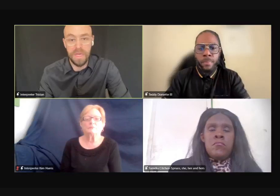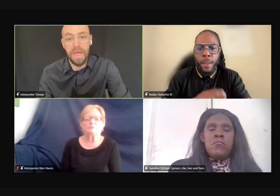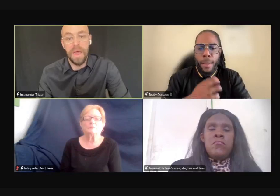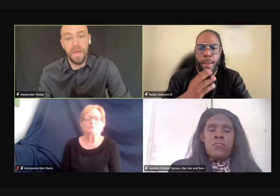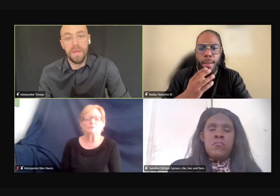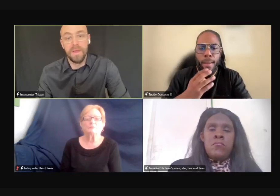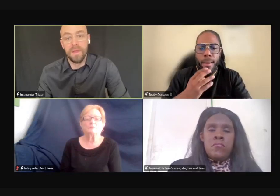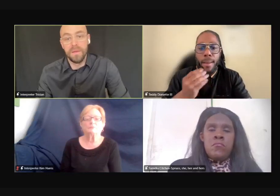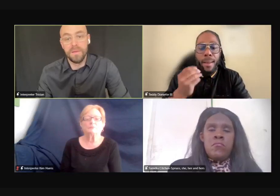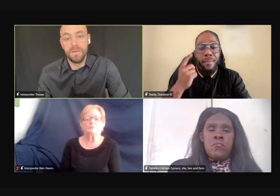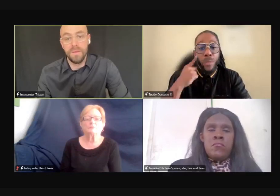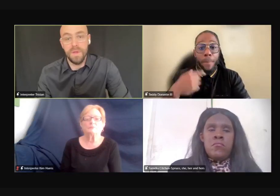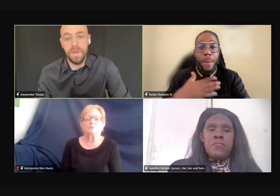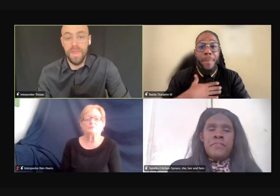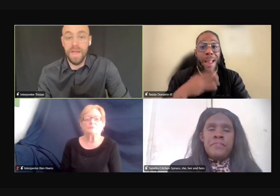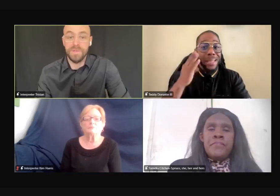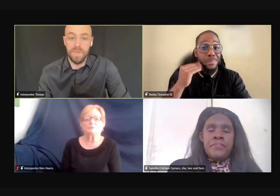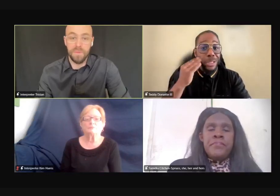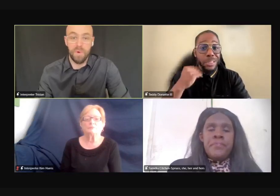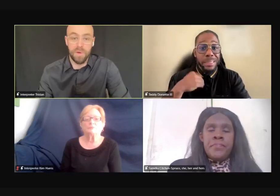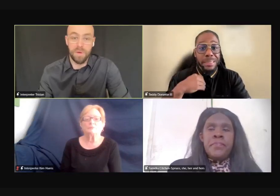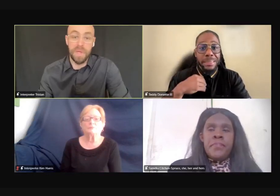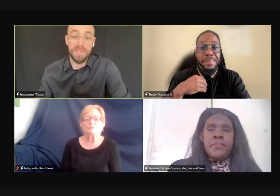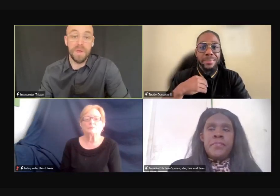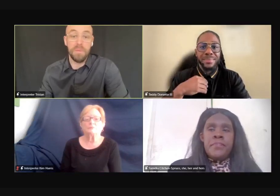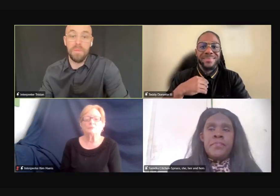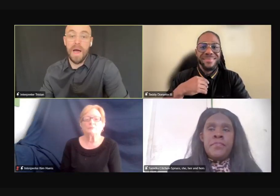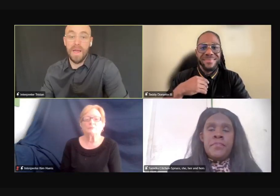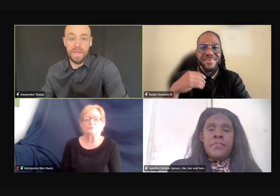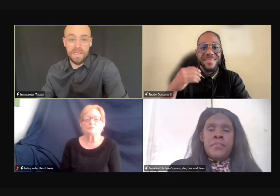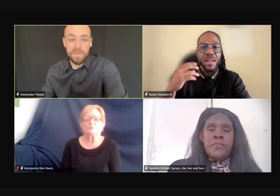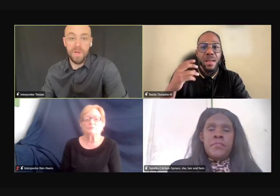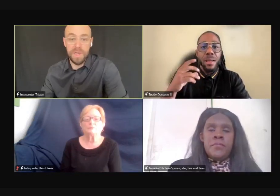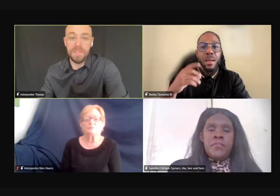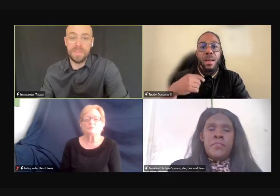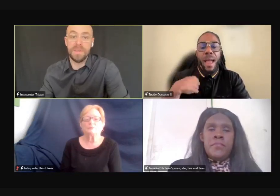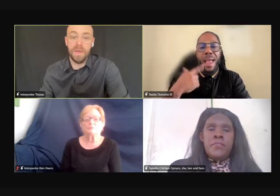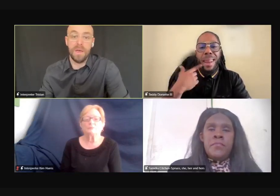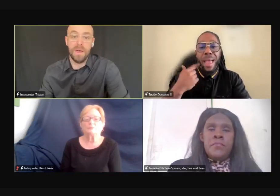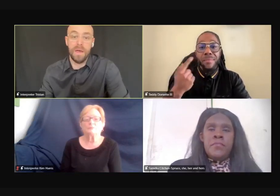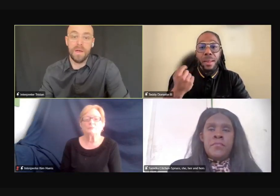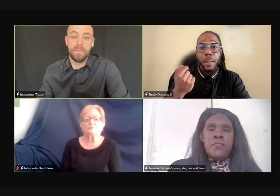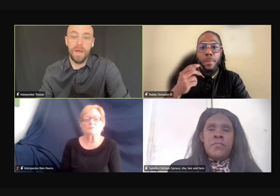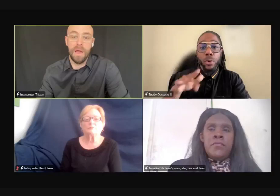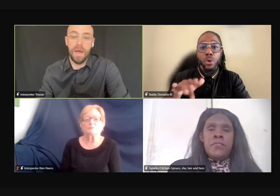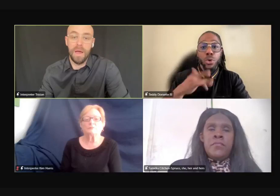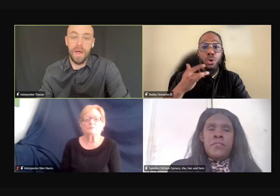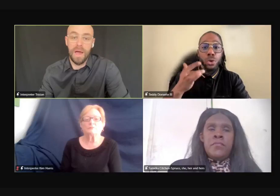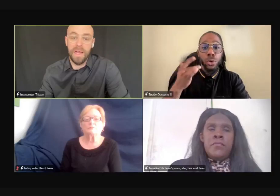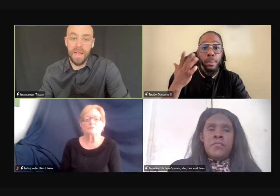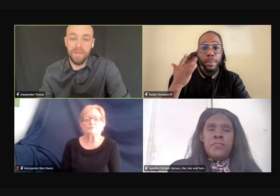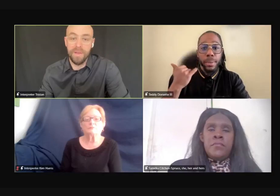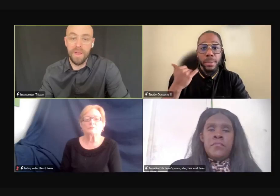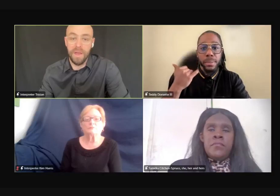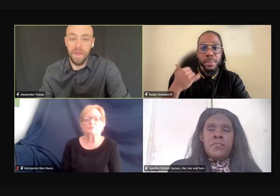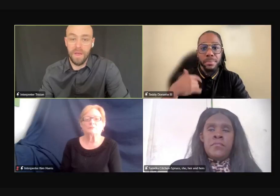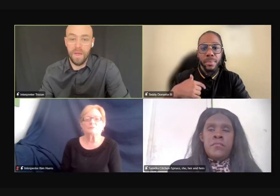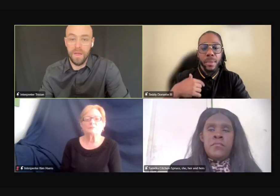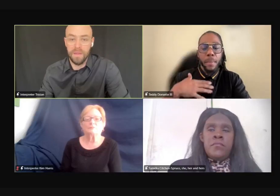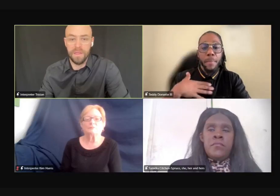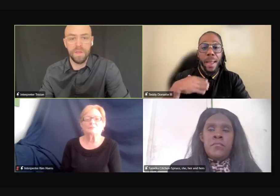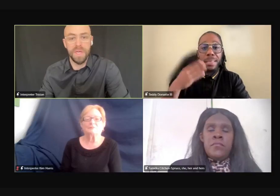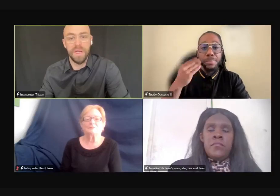barriers. And that's really important. Based on my experience, I have